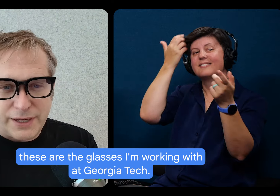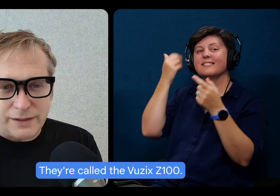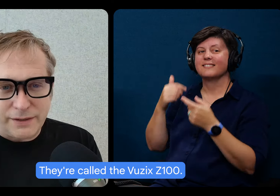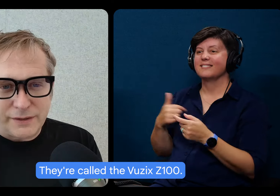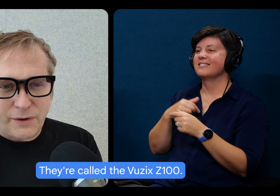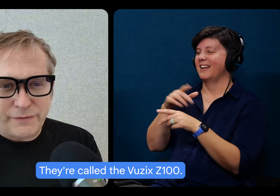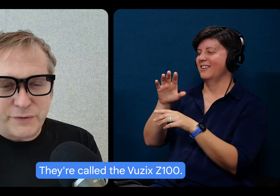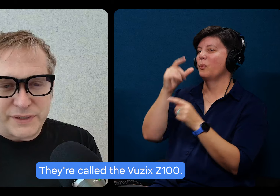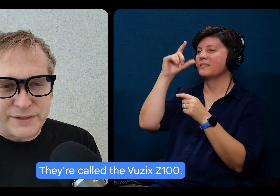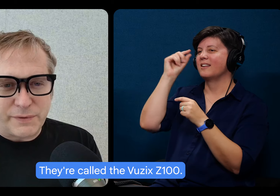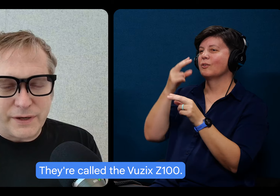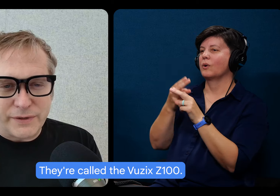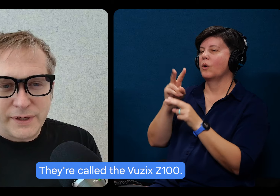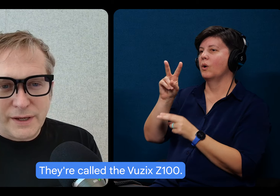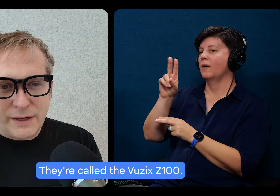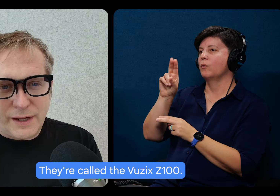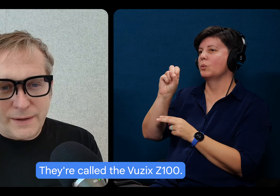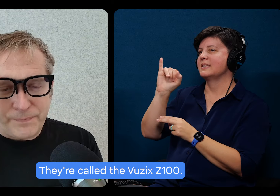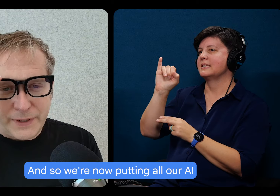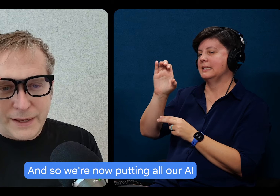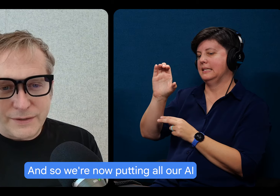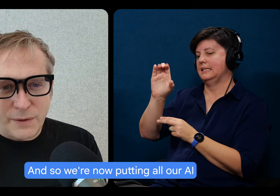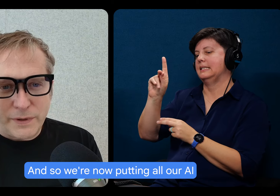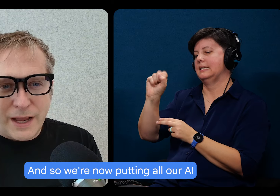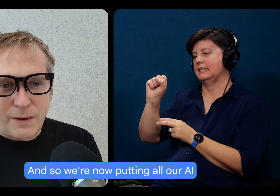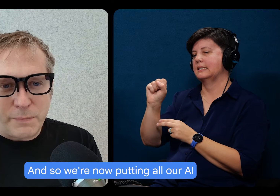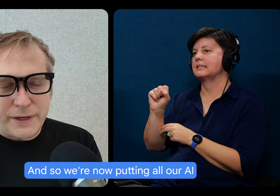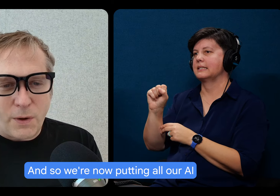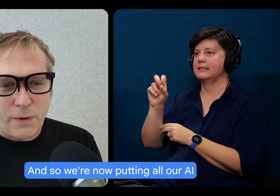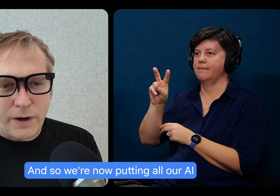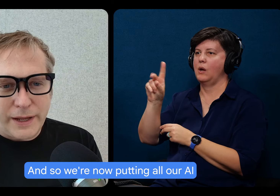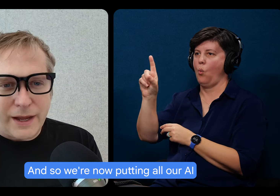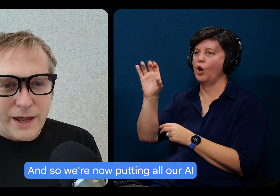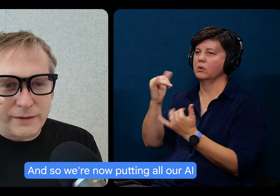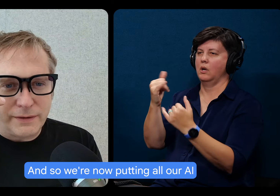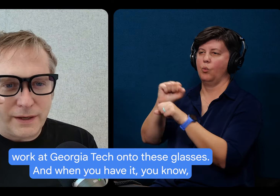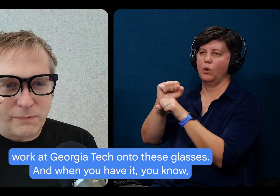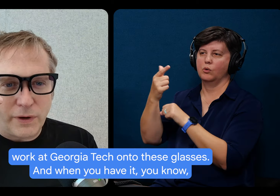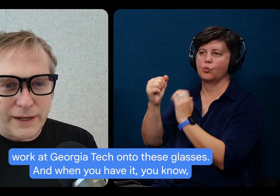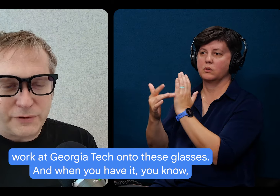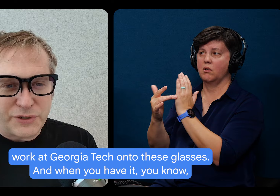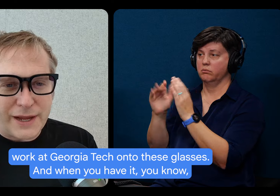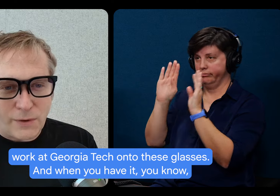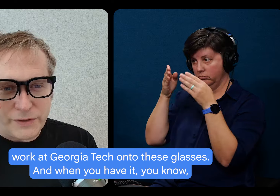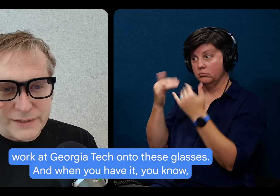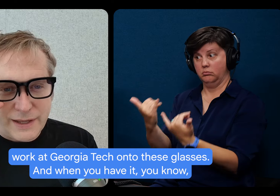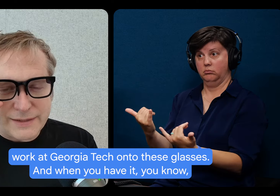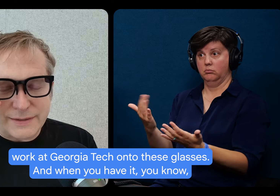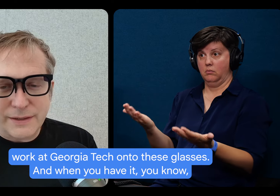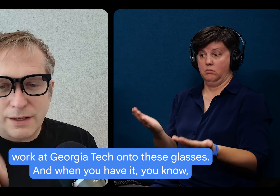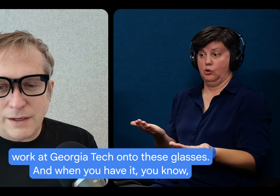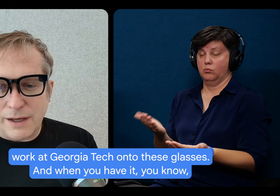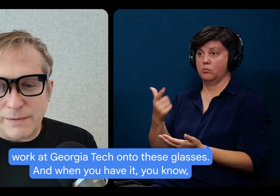at Georgia Tech. They're called the Vuzix Z100. And so we're now putting all our A.I. work at Georgia Tech onto these